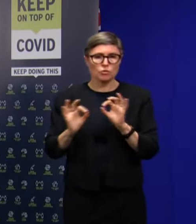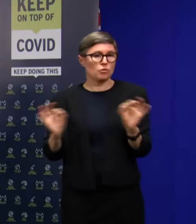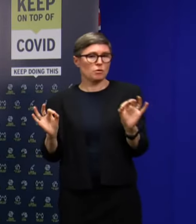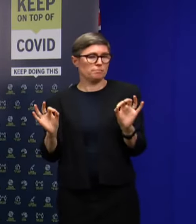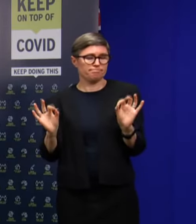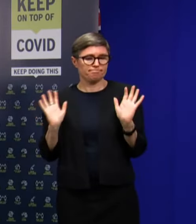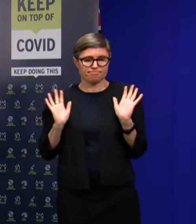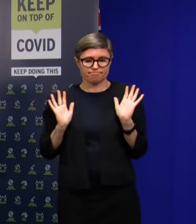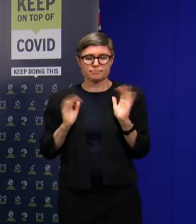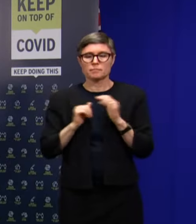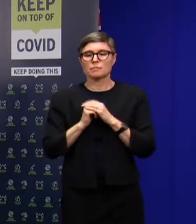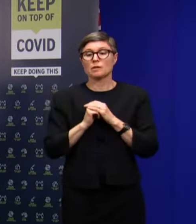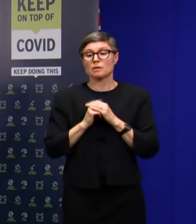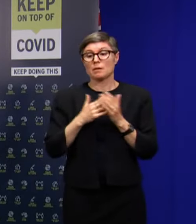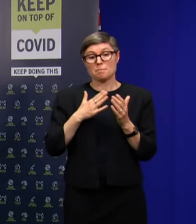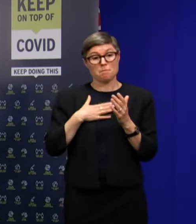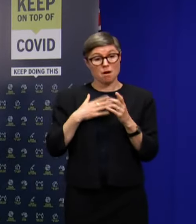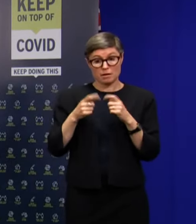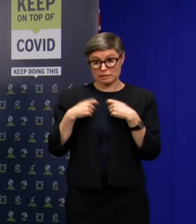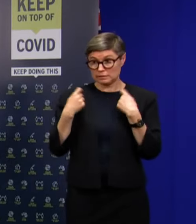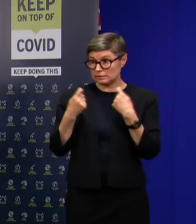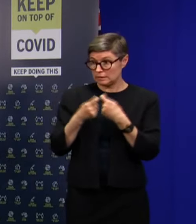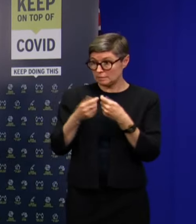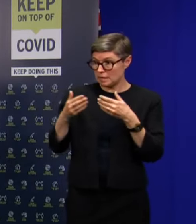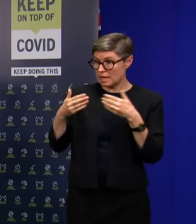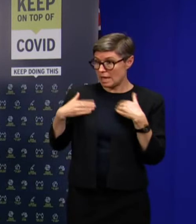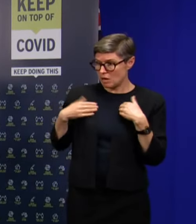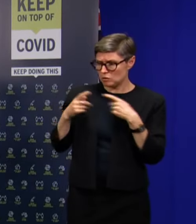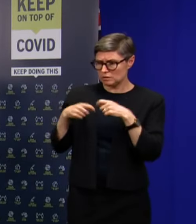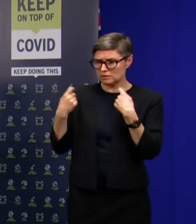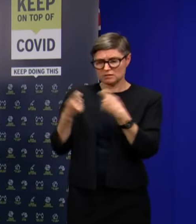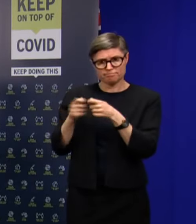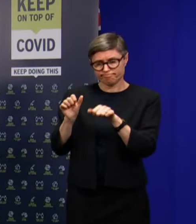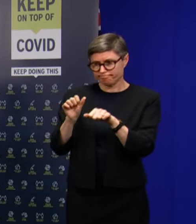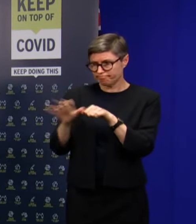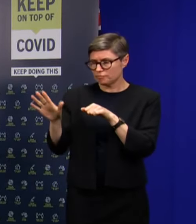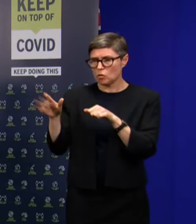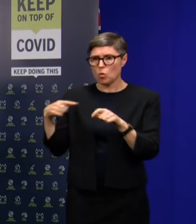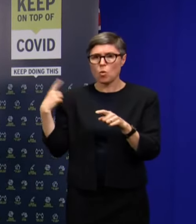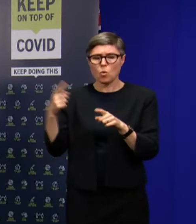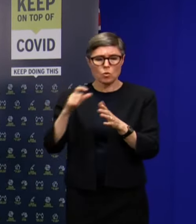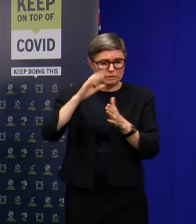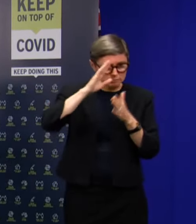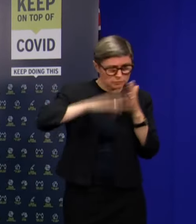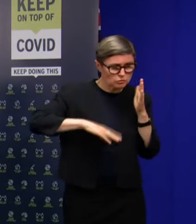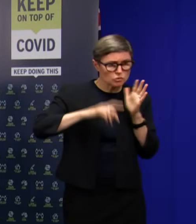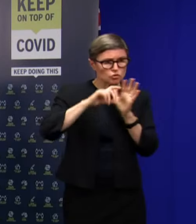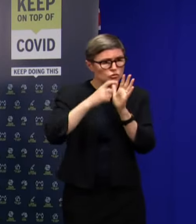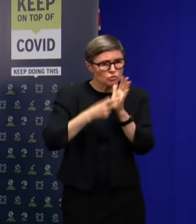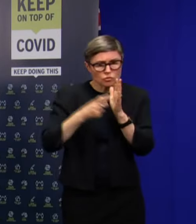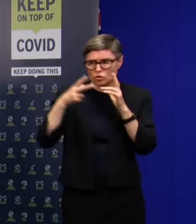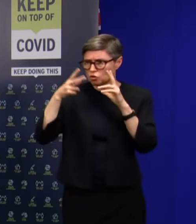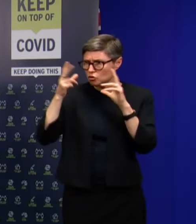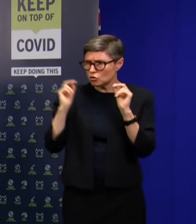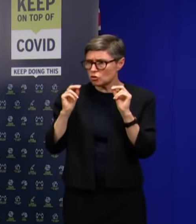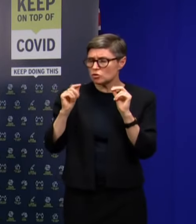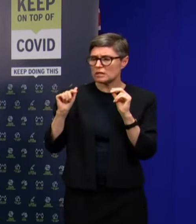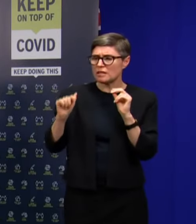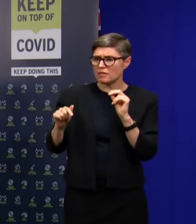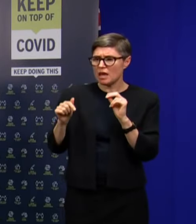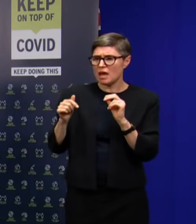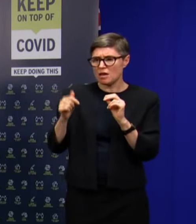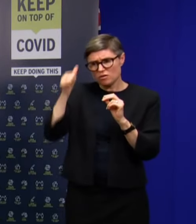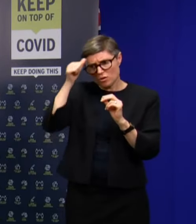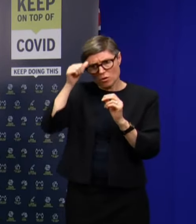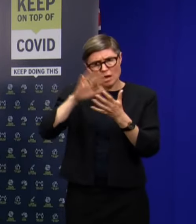The public health team that I work with are fantastic. They're a team of experienced doctors and nurses. They're very used to engaging